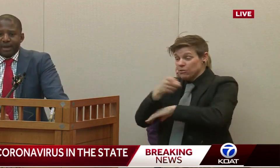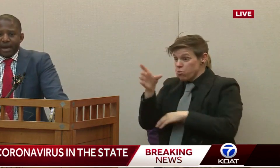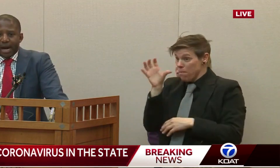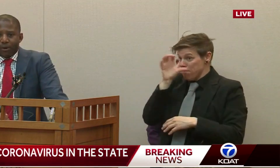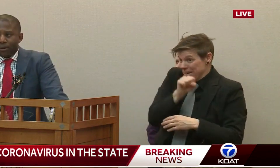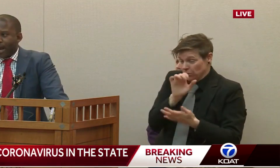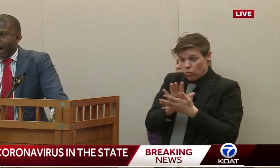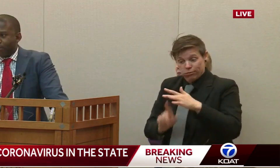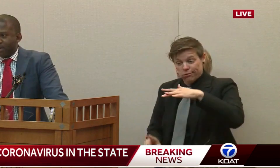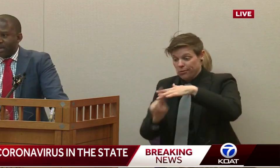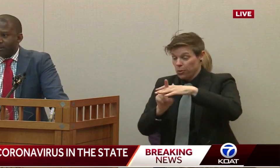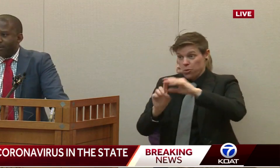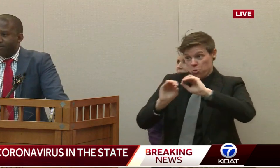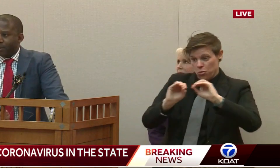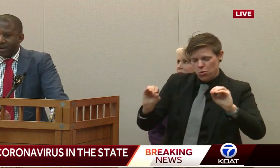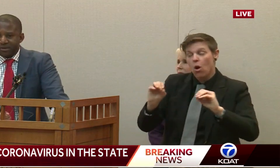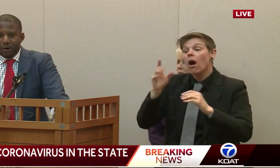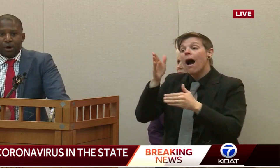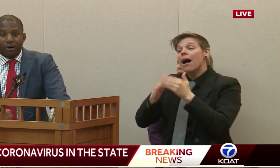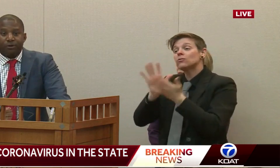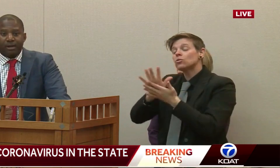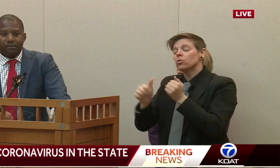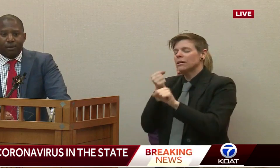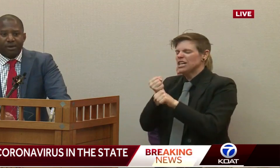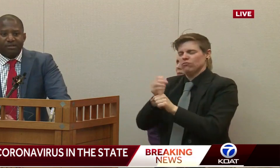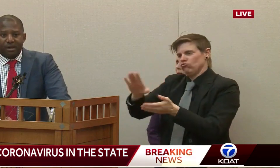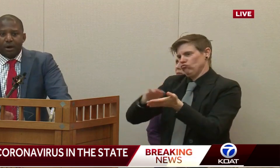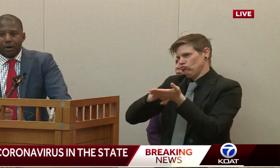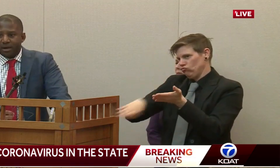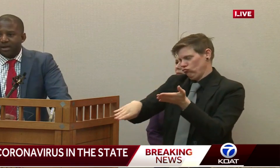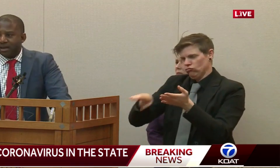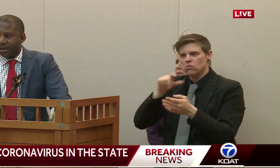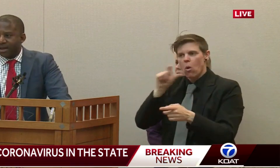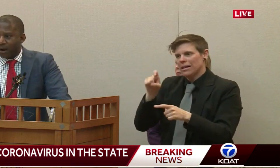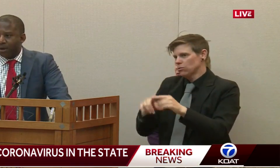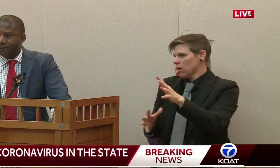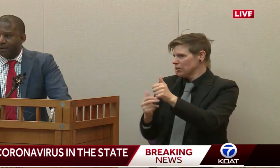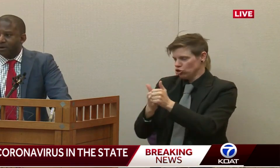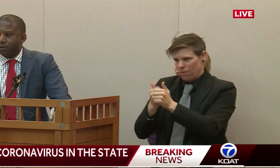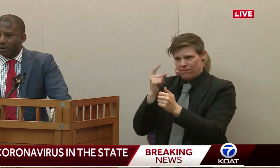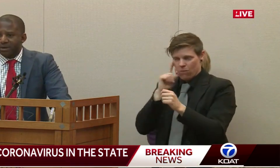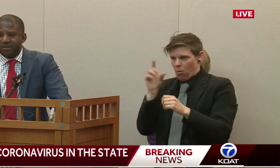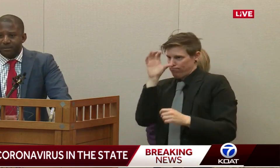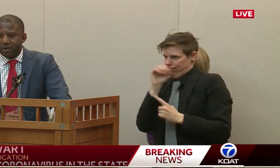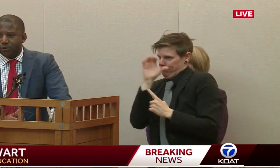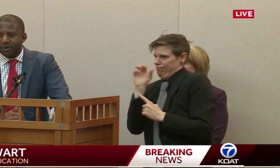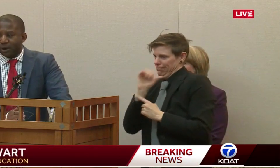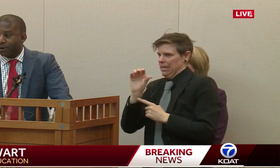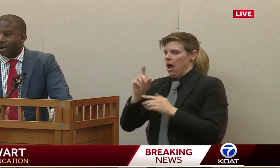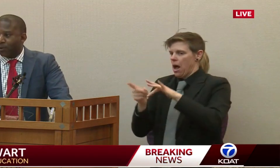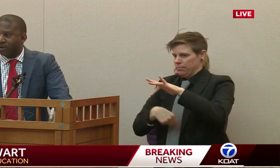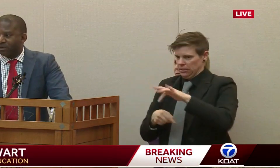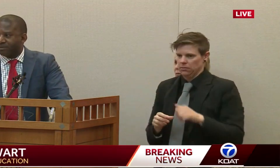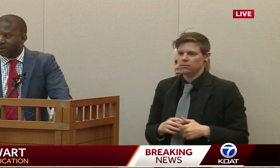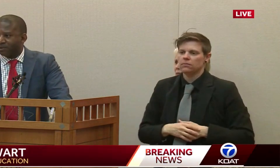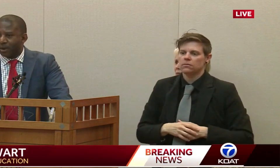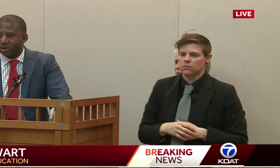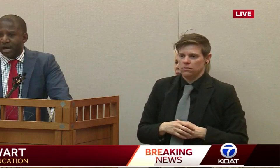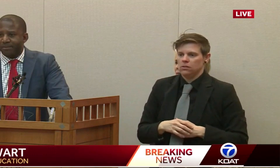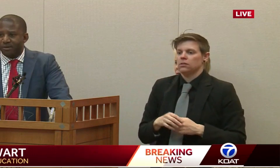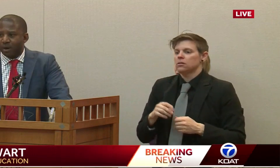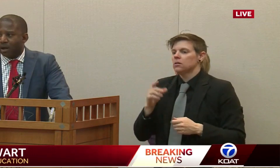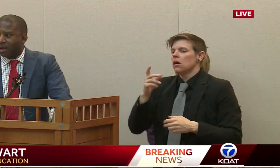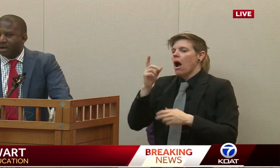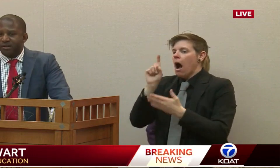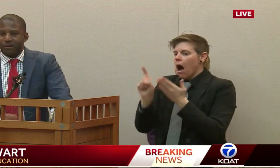making sure that our hourly employees and our contract employees are going to get taken care of during this and make sure that they're not going to experience